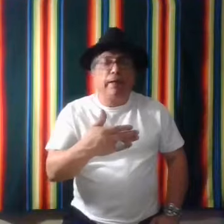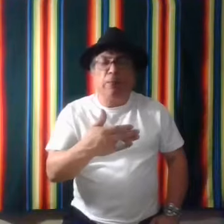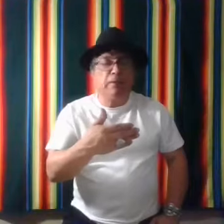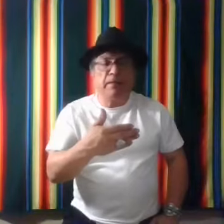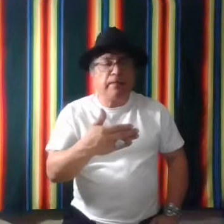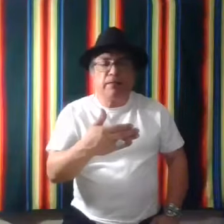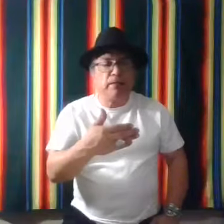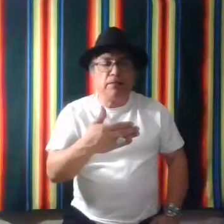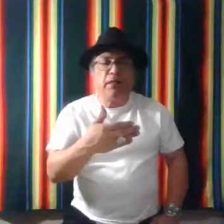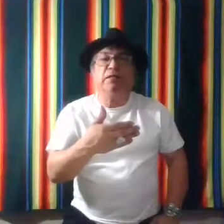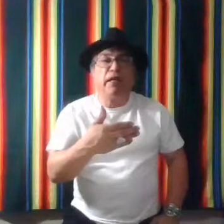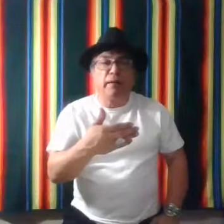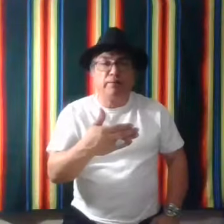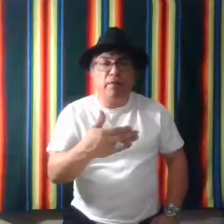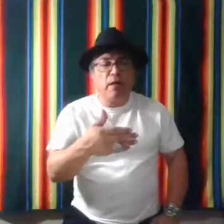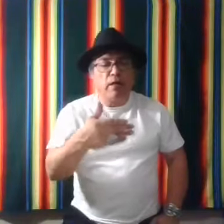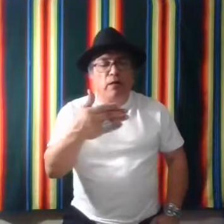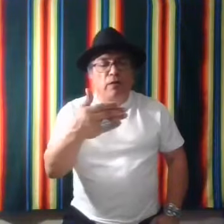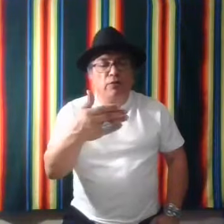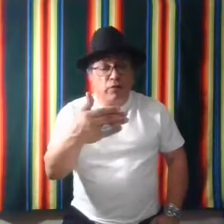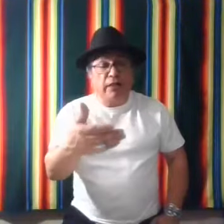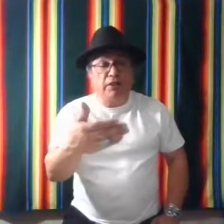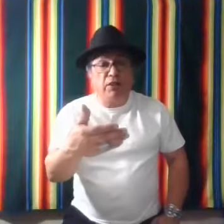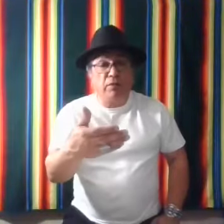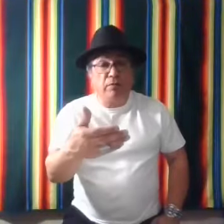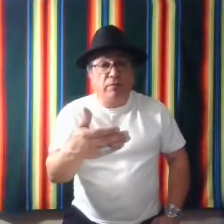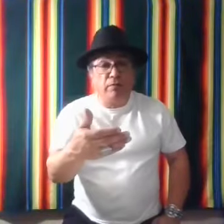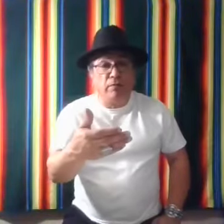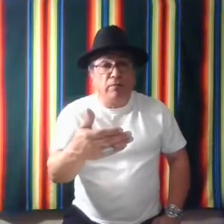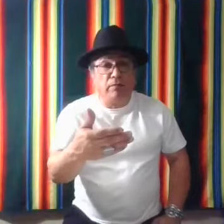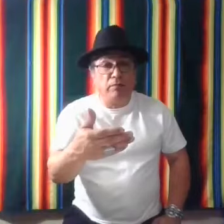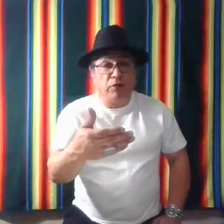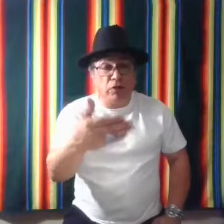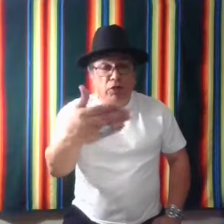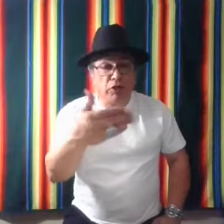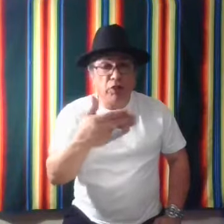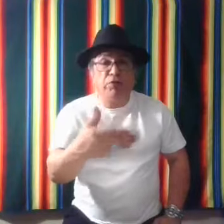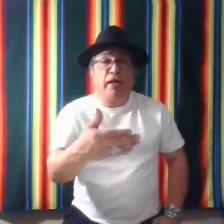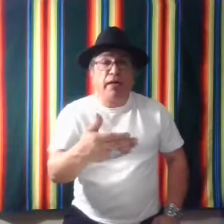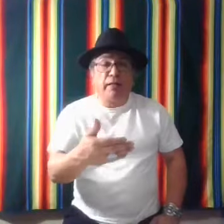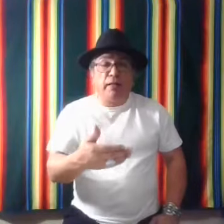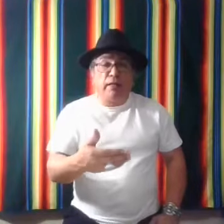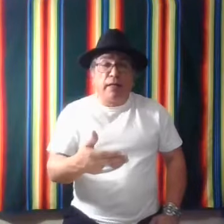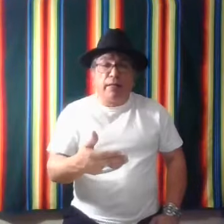he would shake his, shake his, shake So that can still, you know, you can use that like,